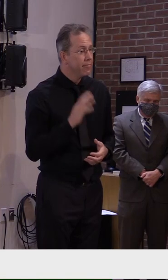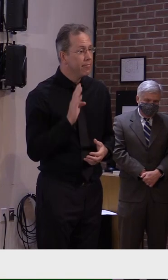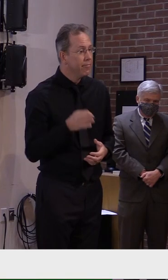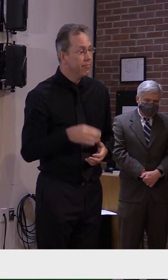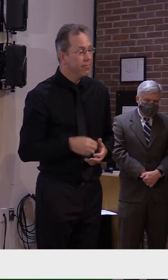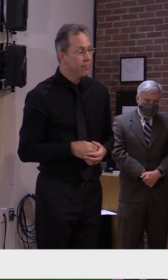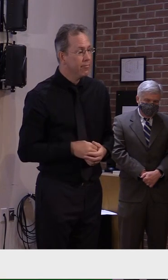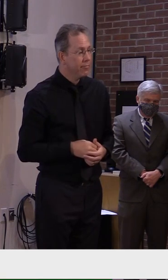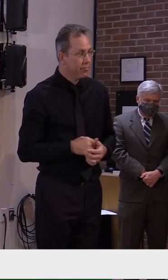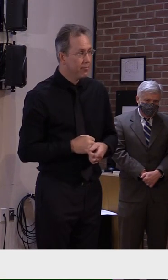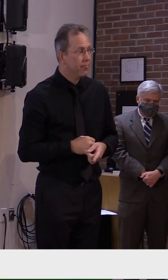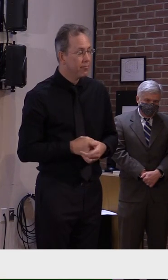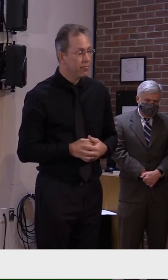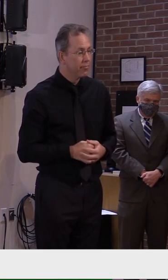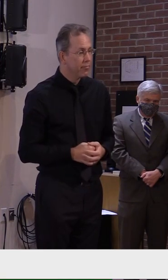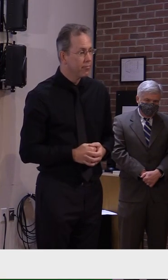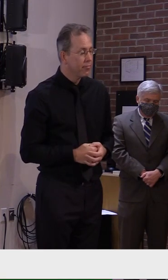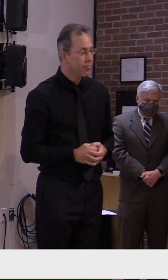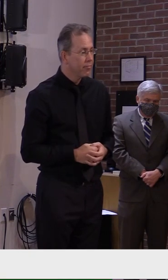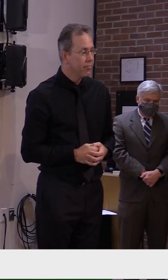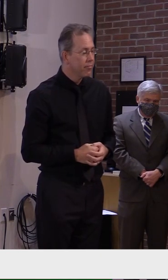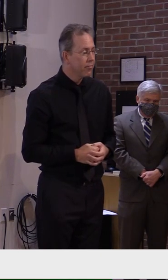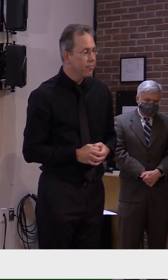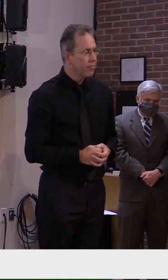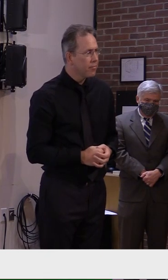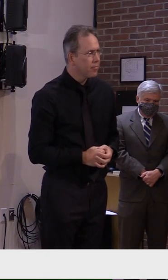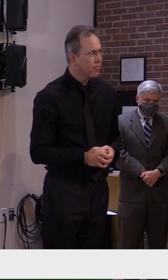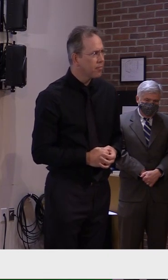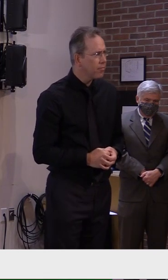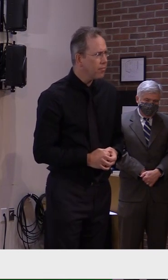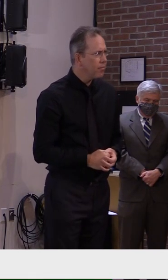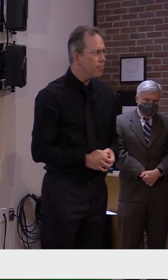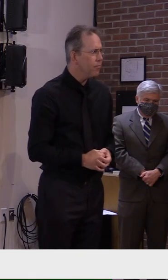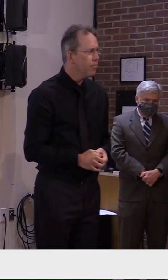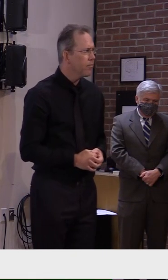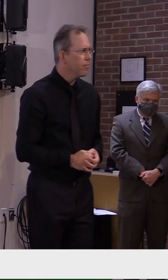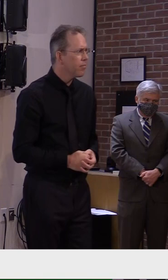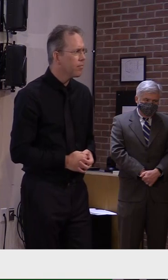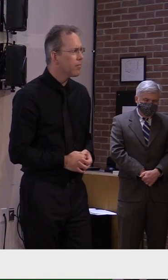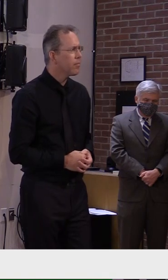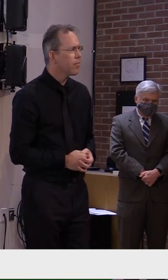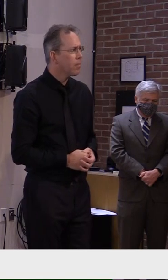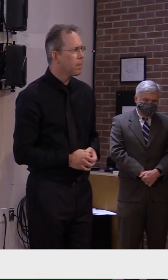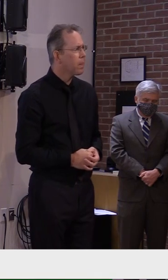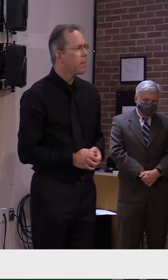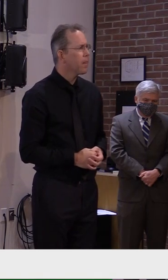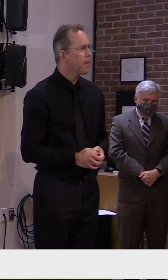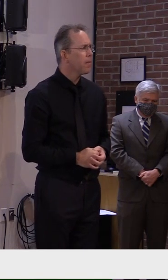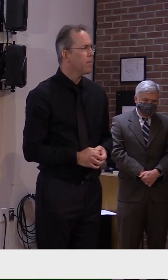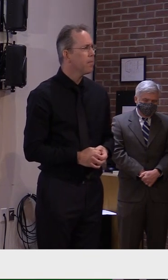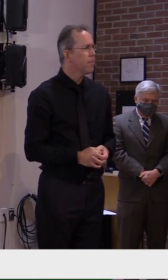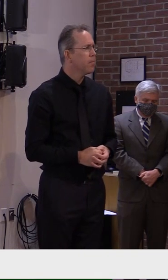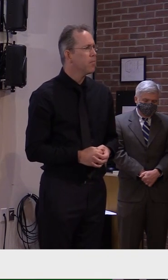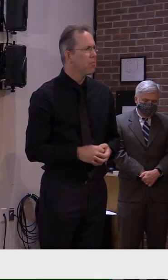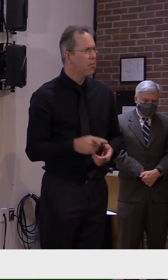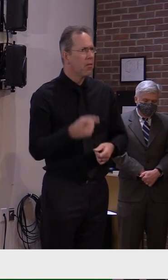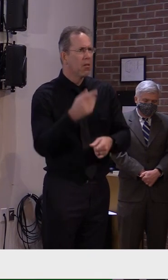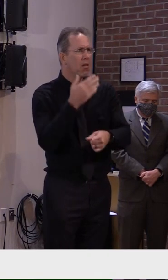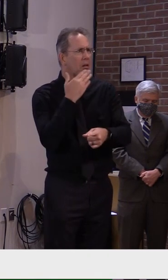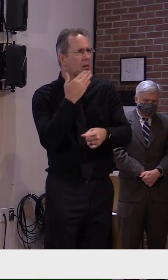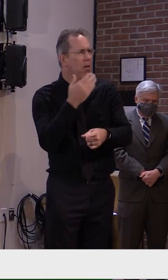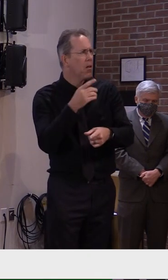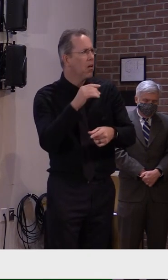I find the hospital and ICU forecast to be really interesting and helpful for an understanding of how it will affect us. But